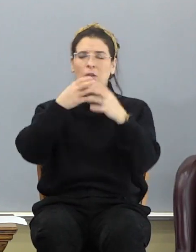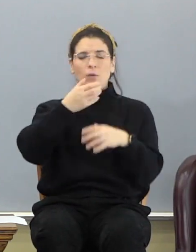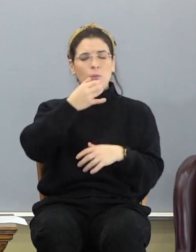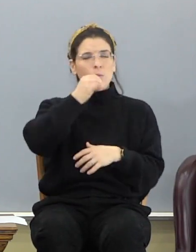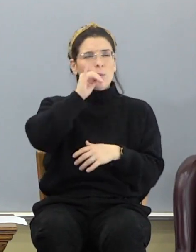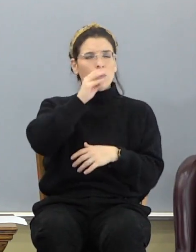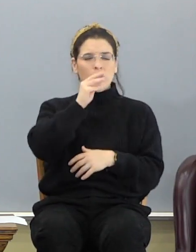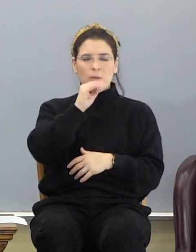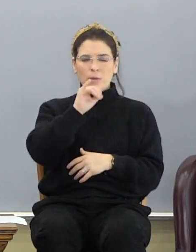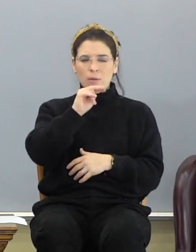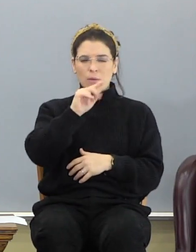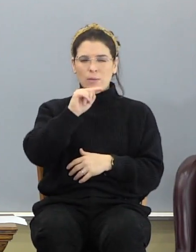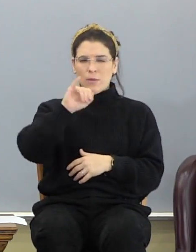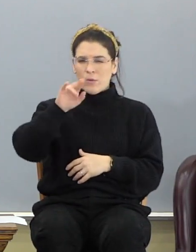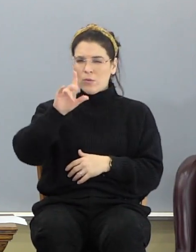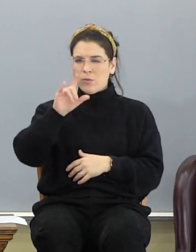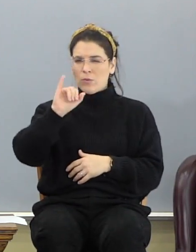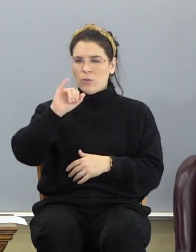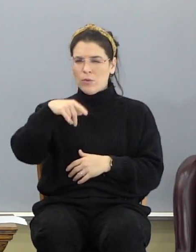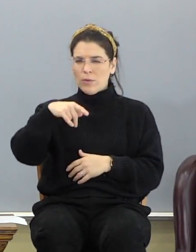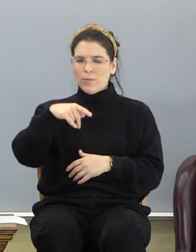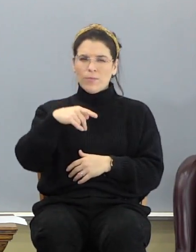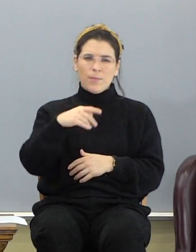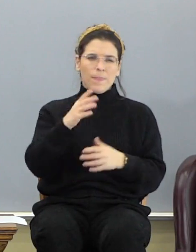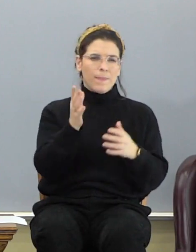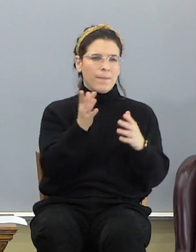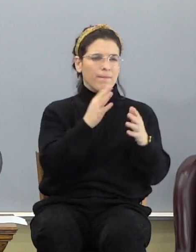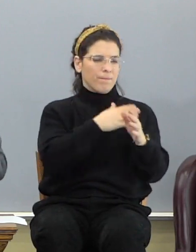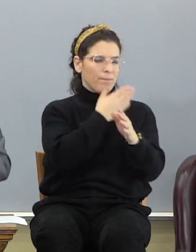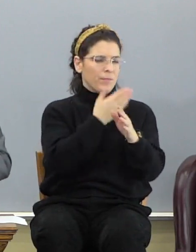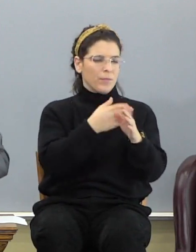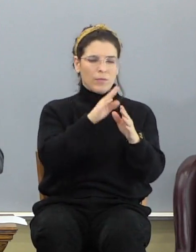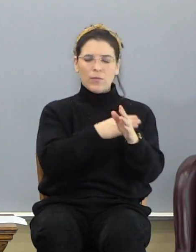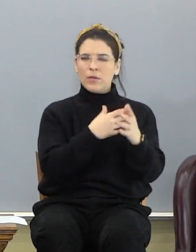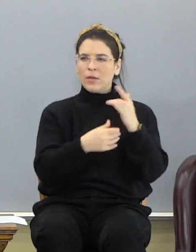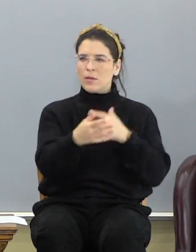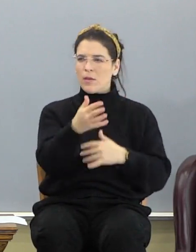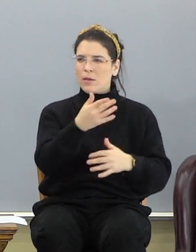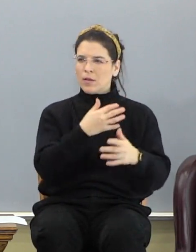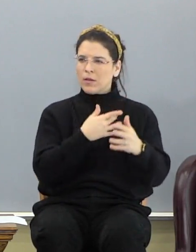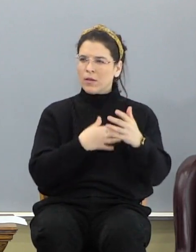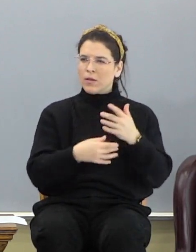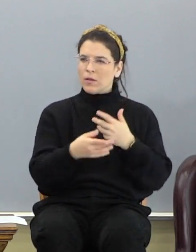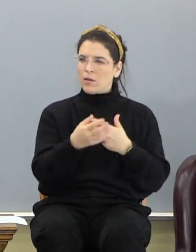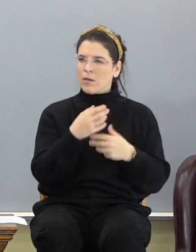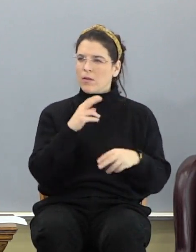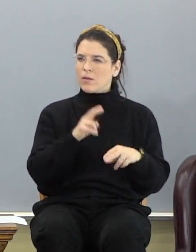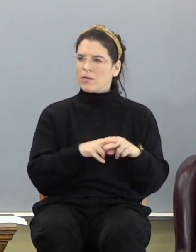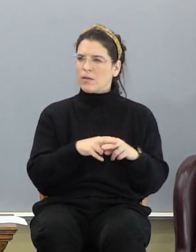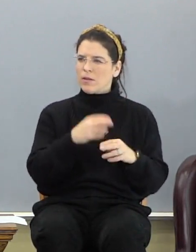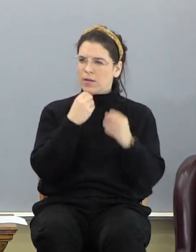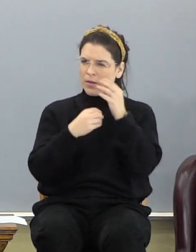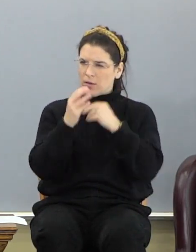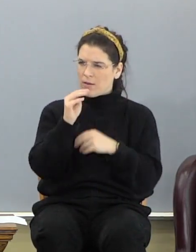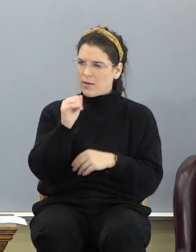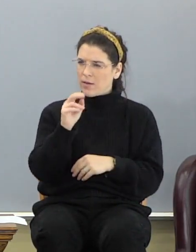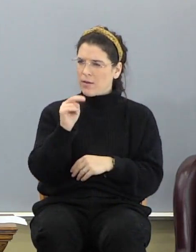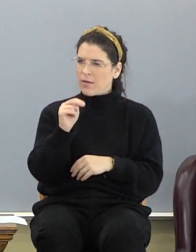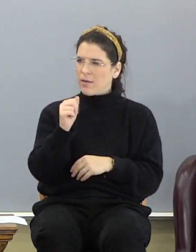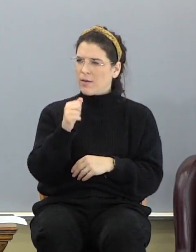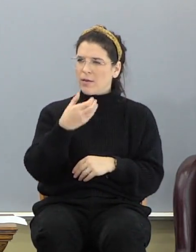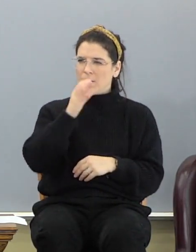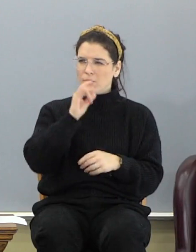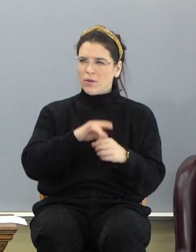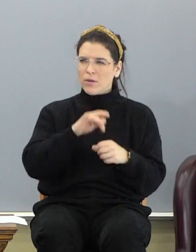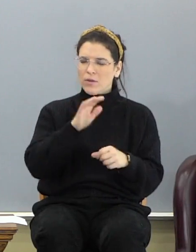you know, serenade the angels with a harp. You're not going to sit and drink manna, eat manna, drink Dr. Pepper, and just